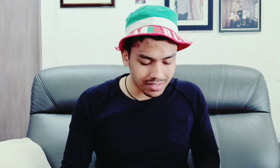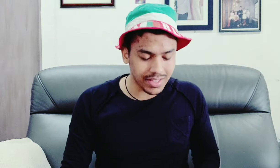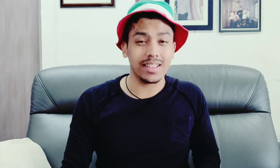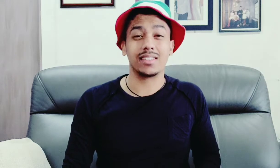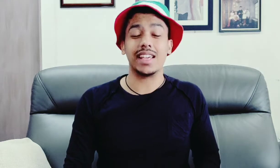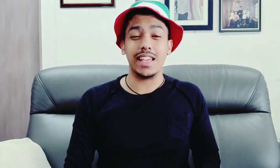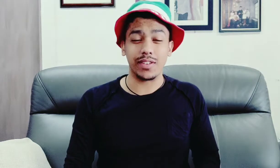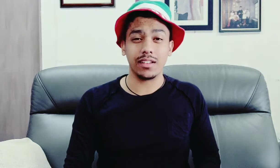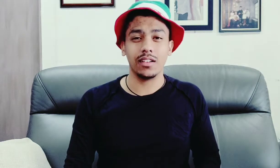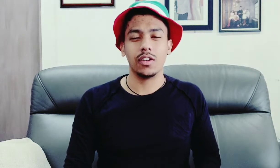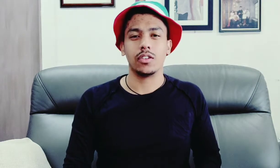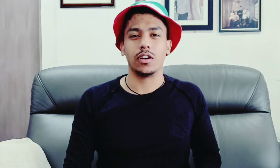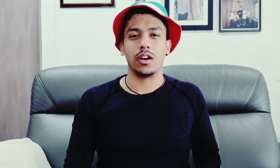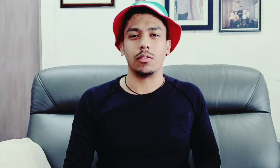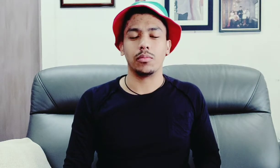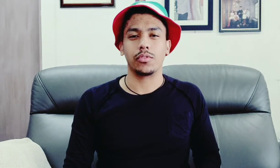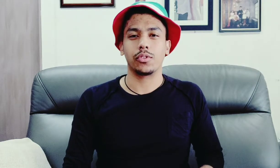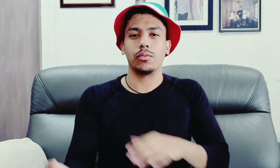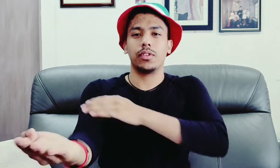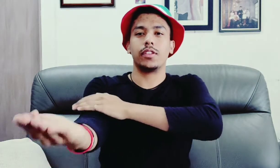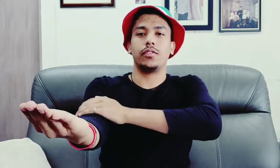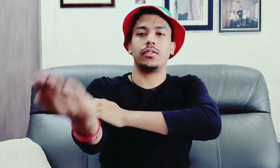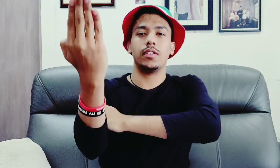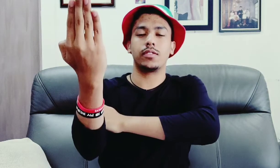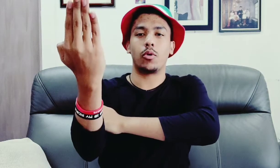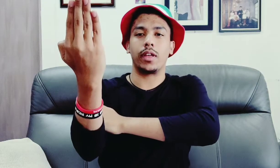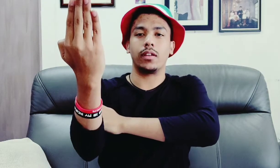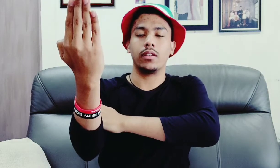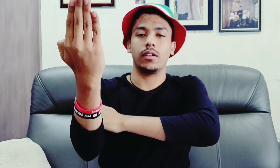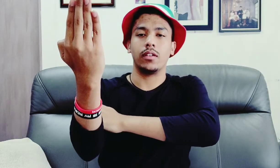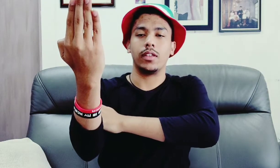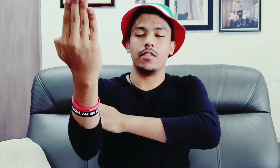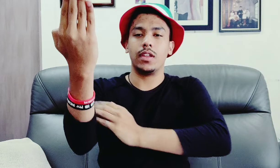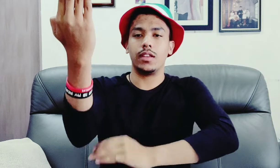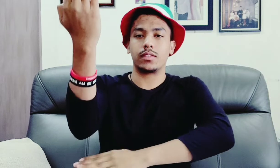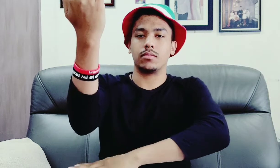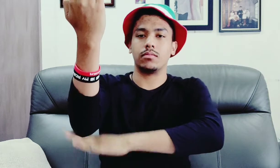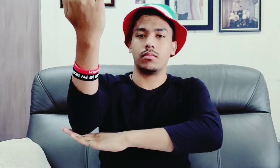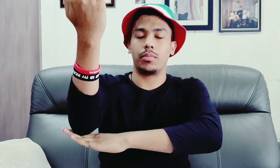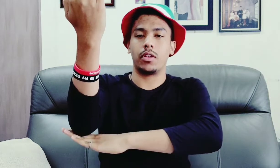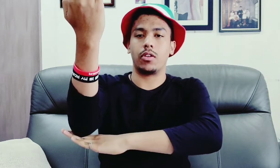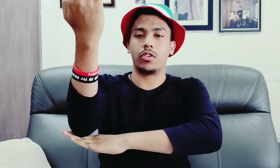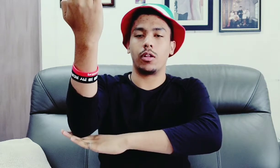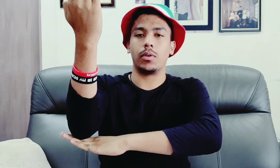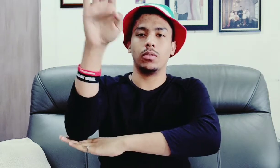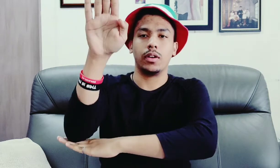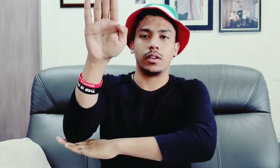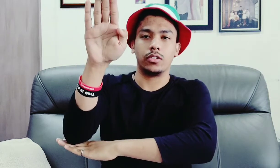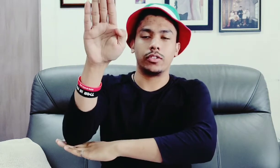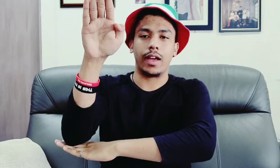next sign is evening um so this if this is morning evening is put it on your elbow turn the